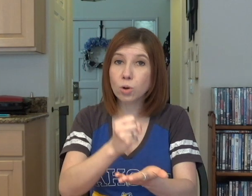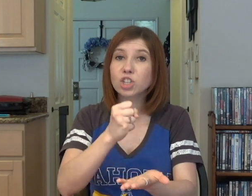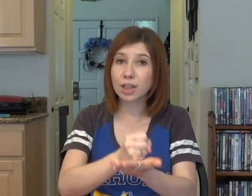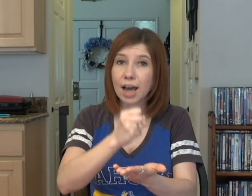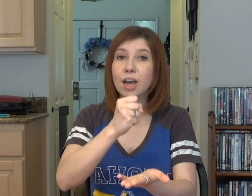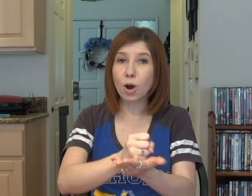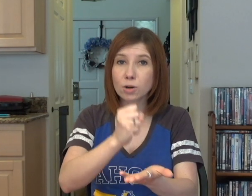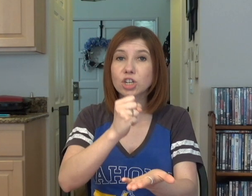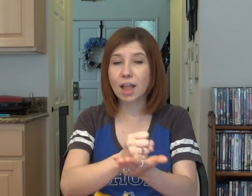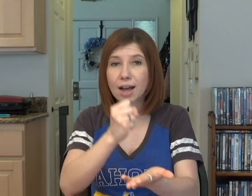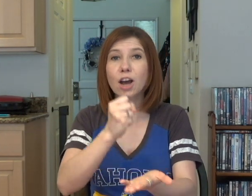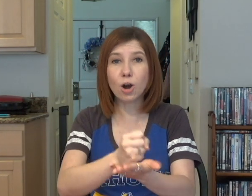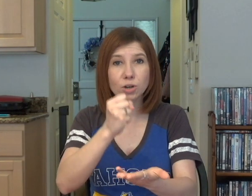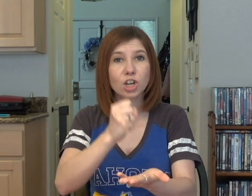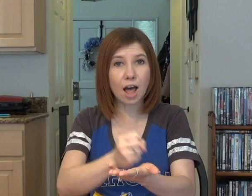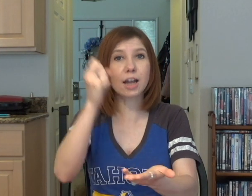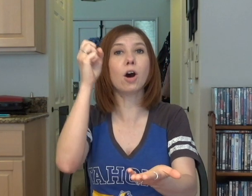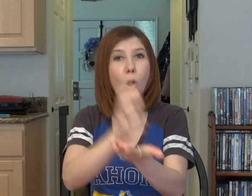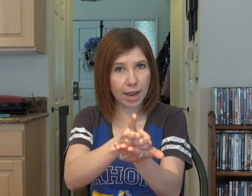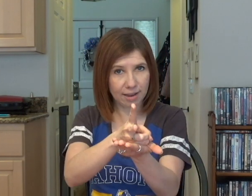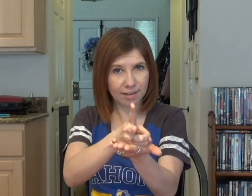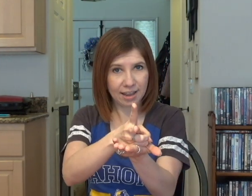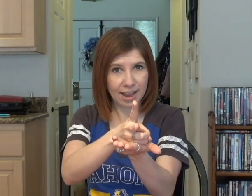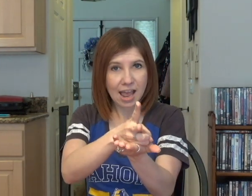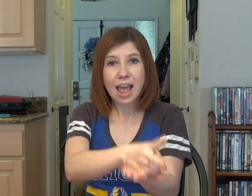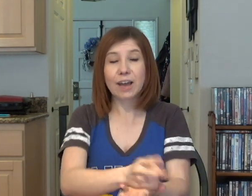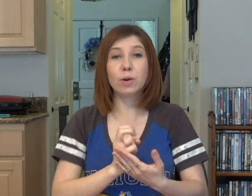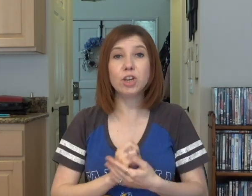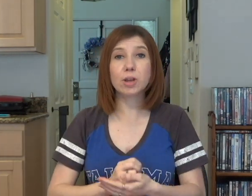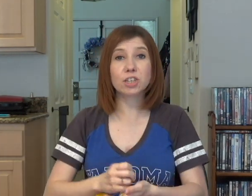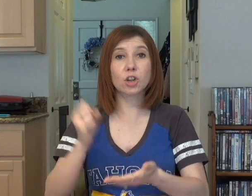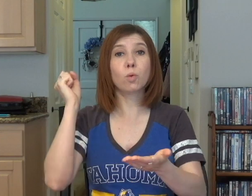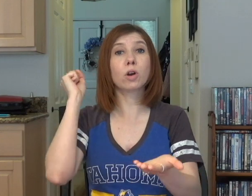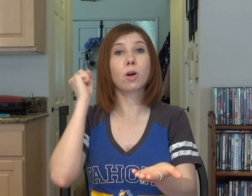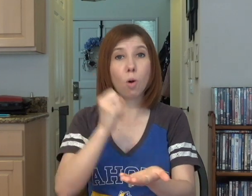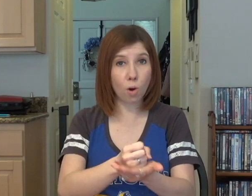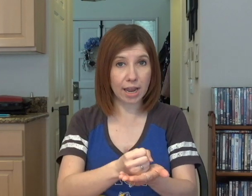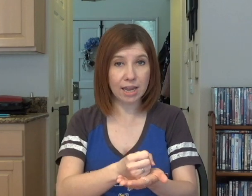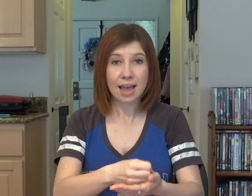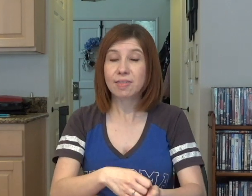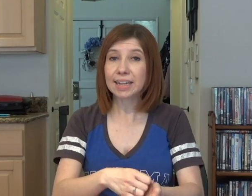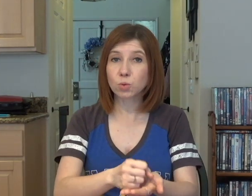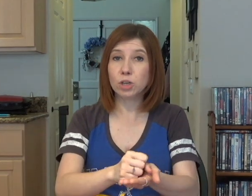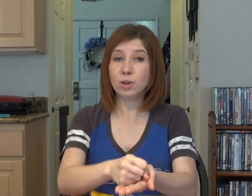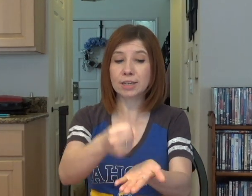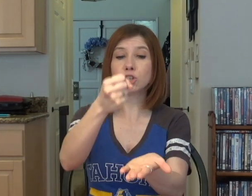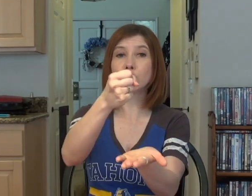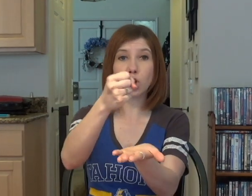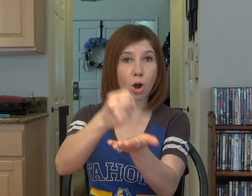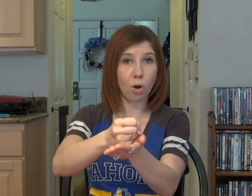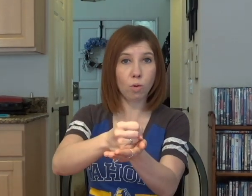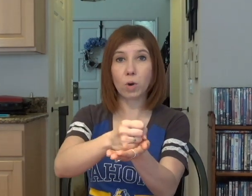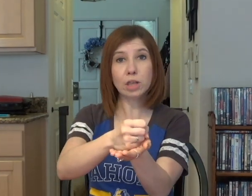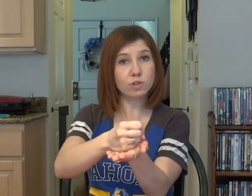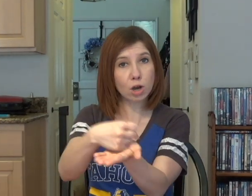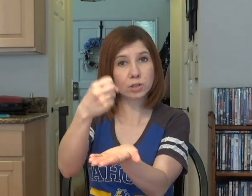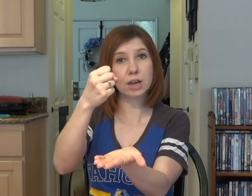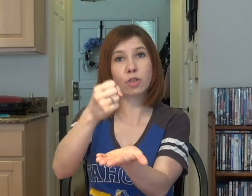ochilaka, ochilaka, ochilaka, hoy. And when you get to the word hoy, that's when you get to show what you've chosen, either